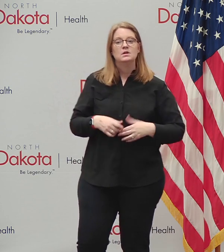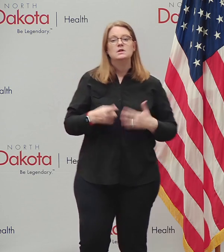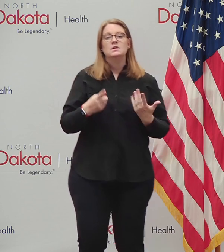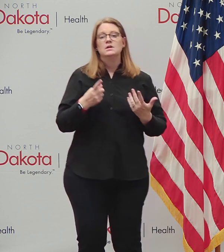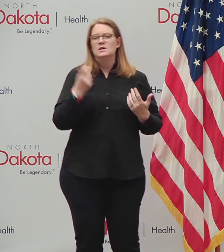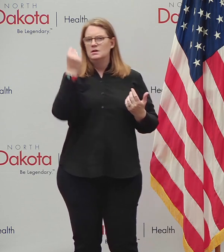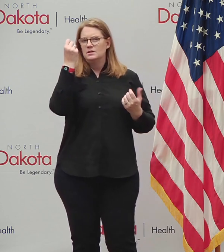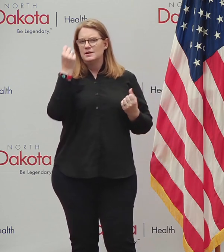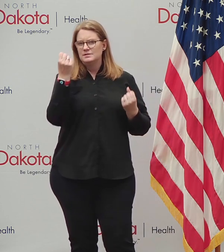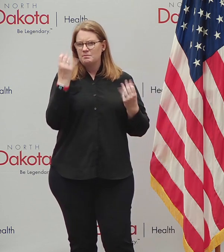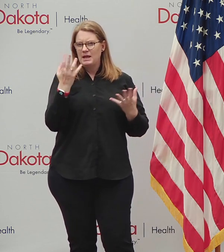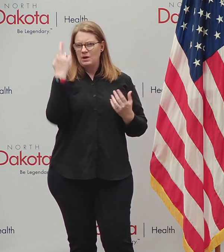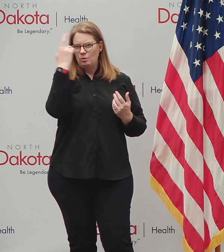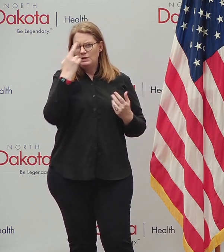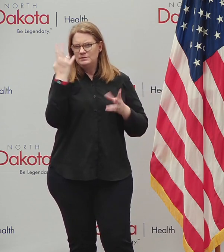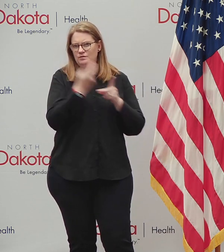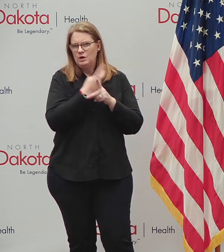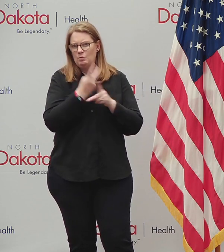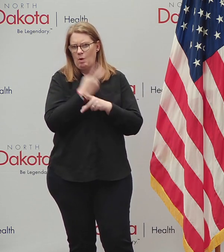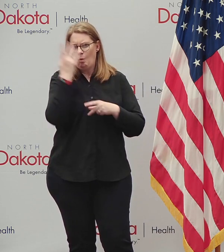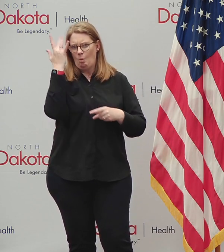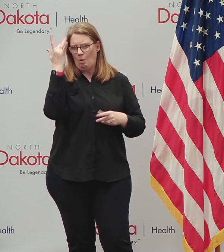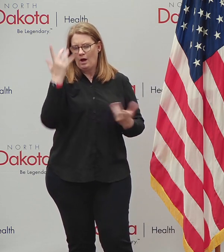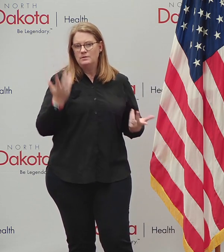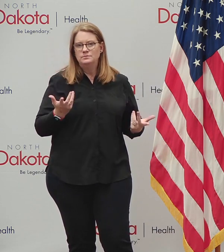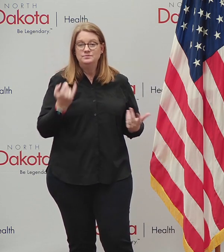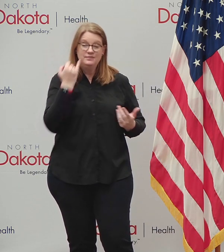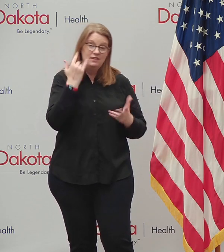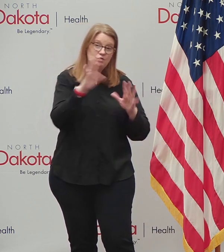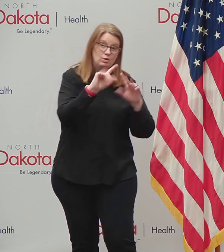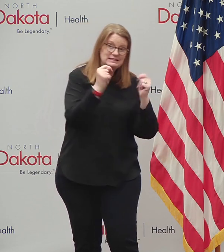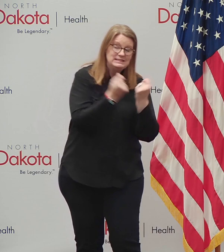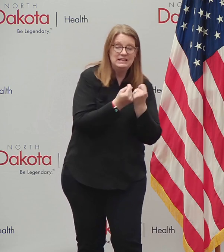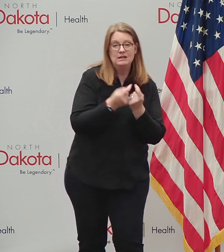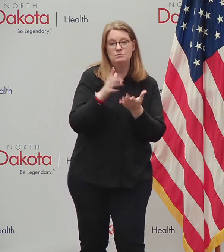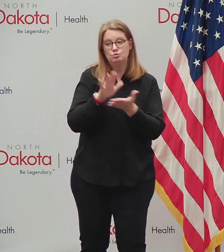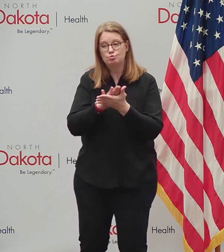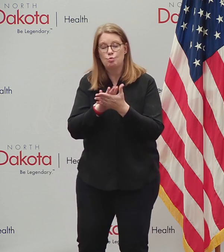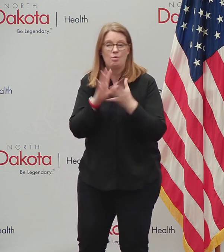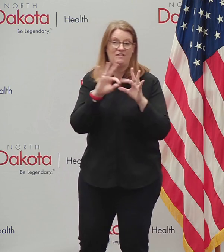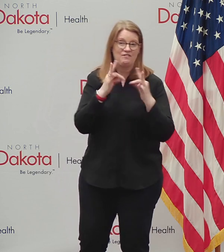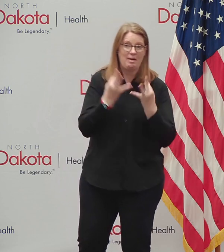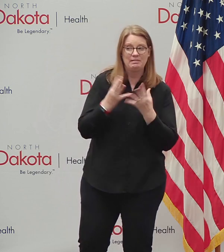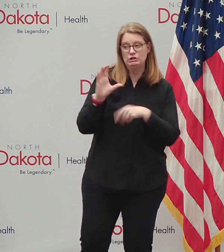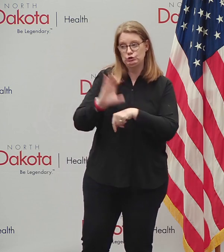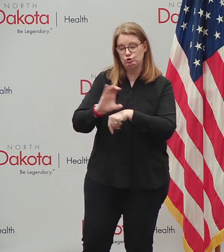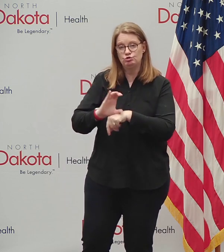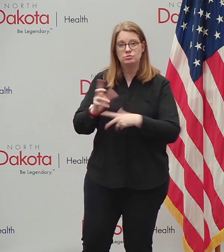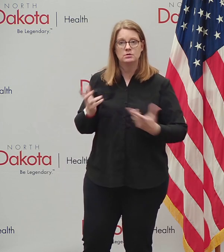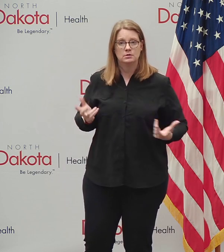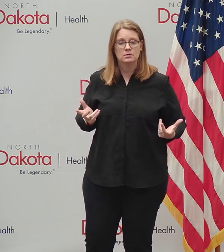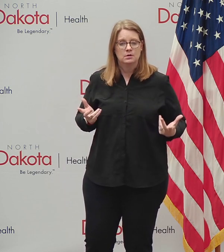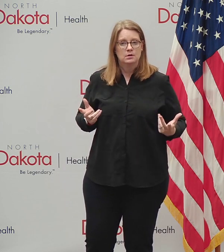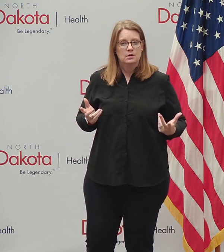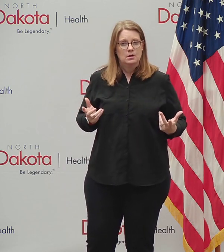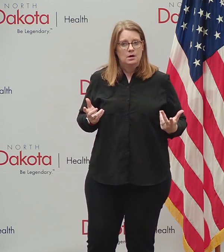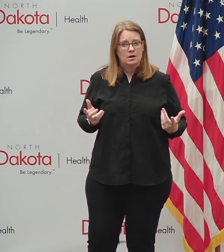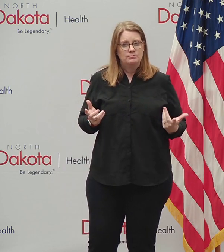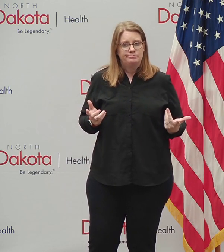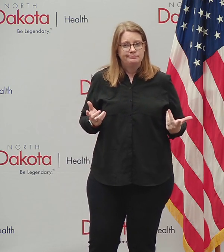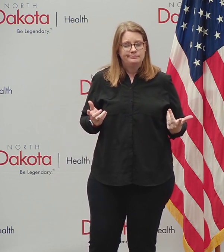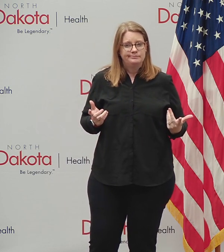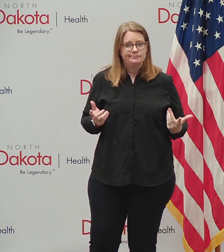of reasons to find your why, whether that's your team, your school, your family, your church, your